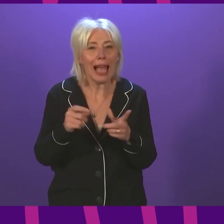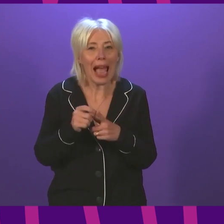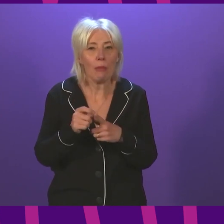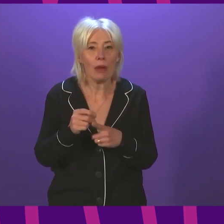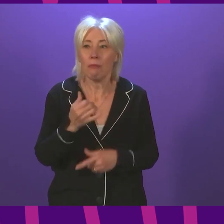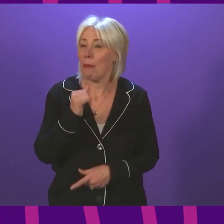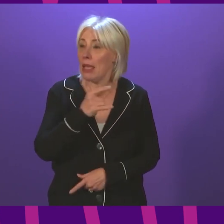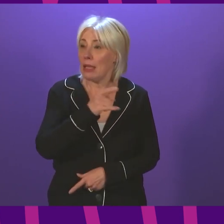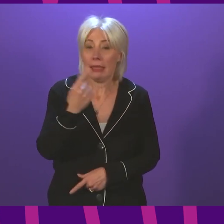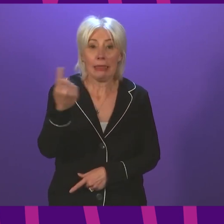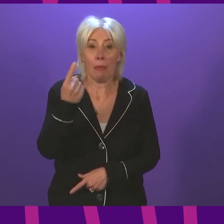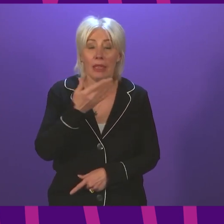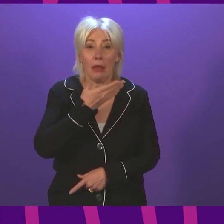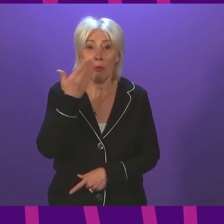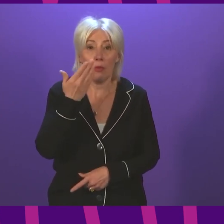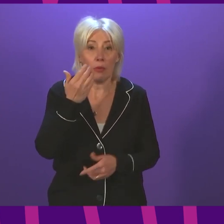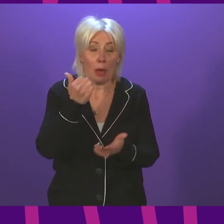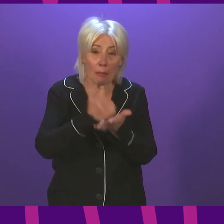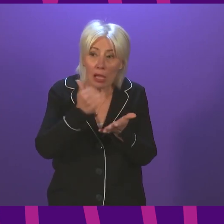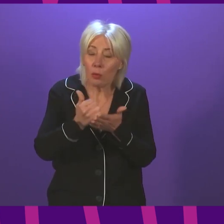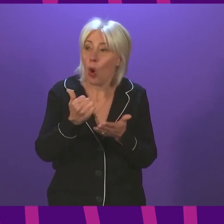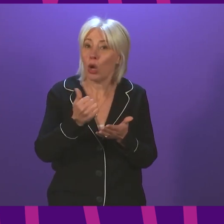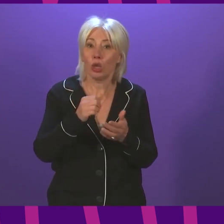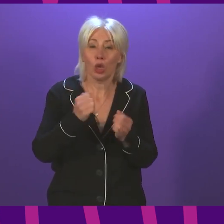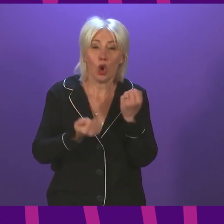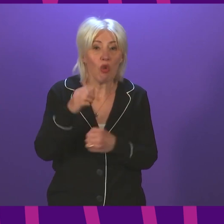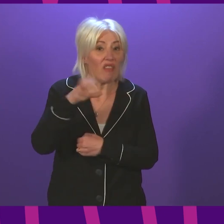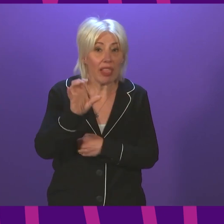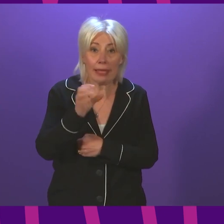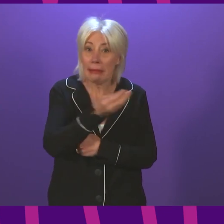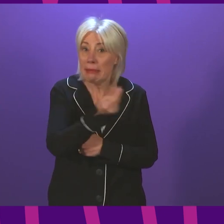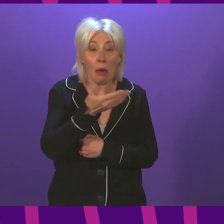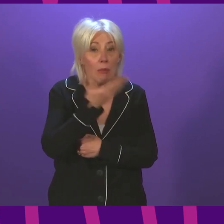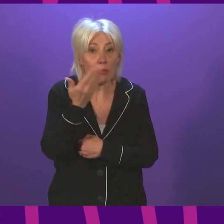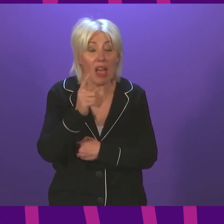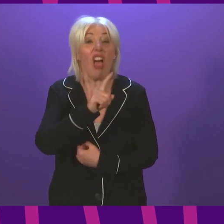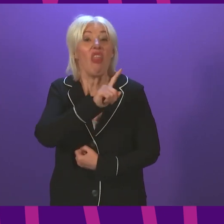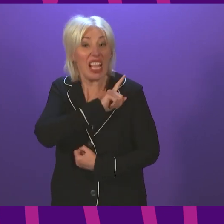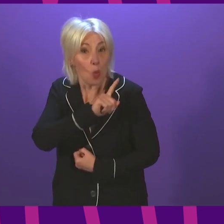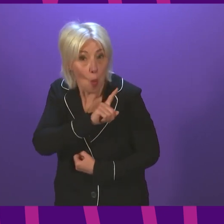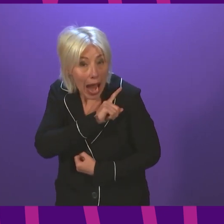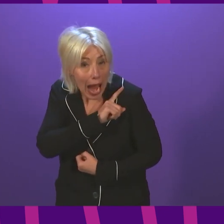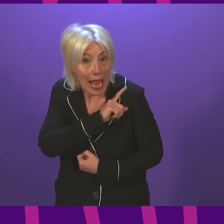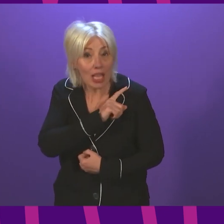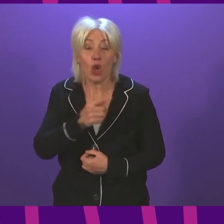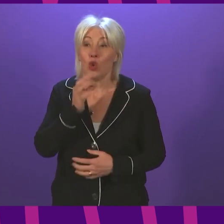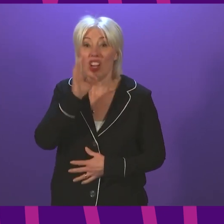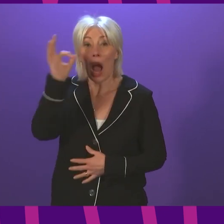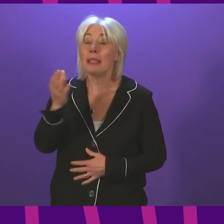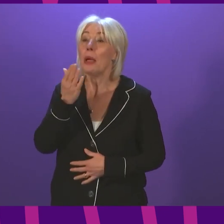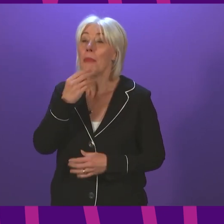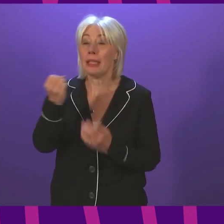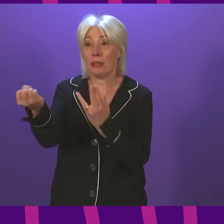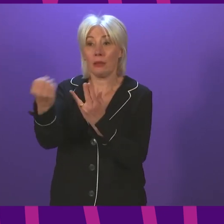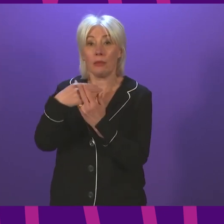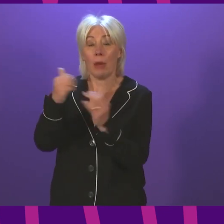people in the country who doesn't have a passport or a driving licence, that is why as alternatives to the app, you can request a paper copy